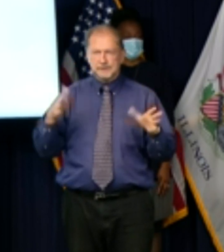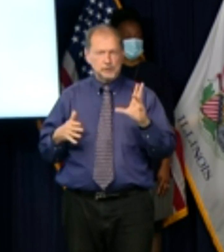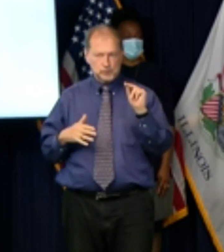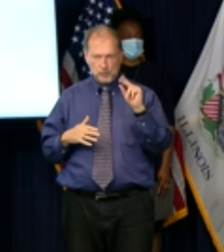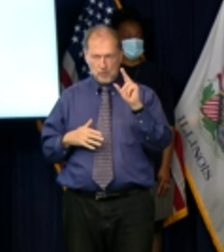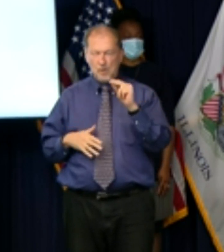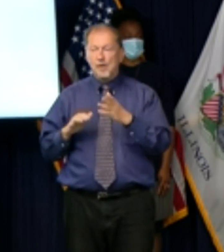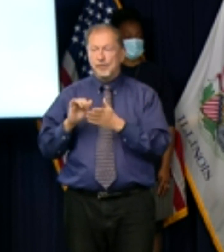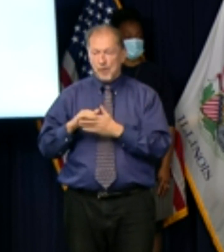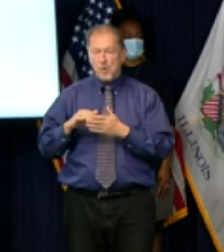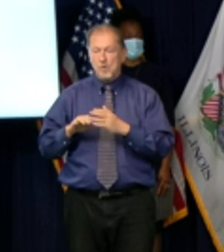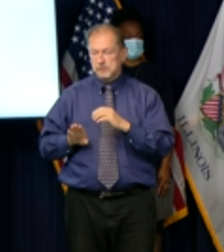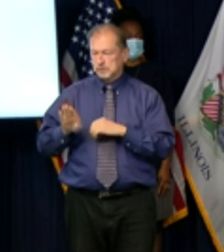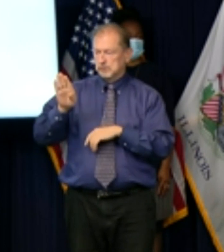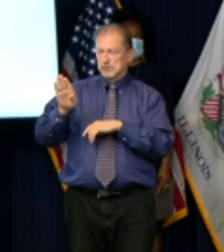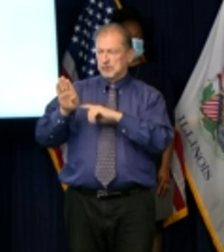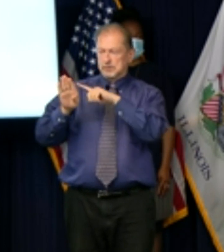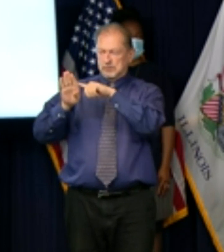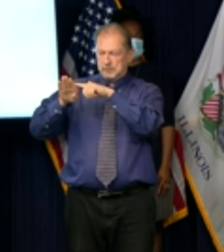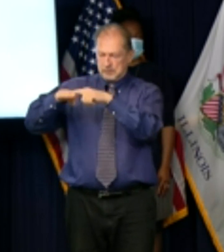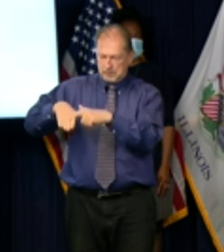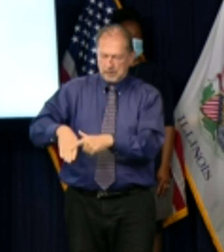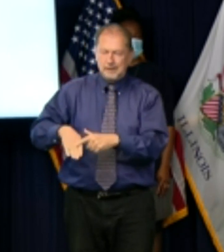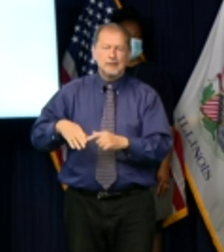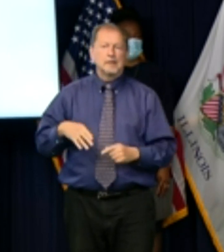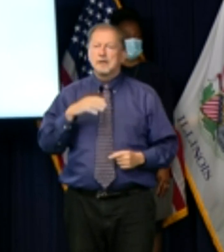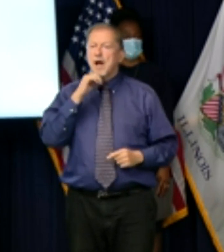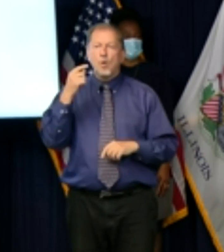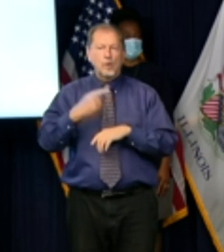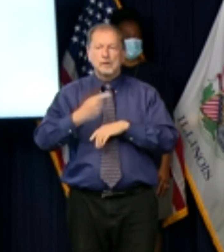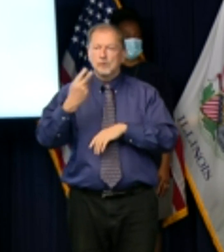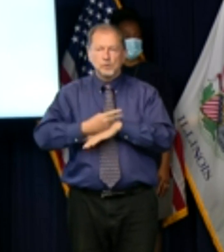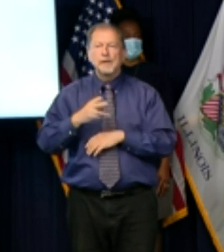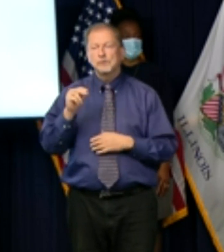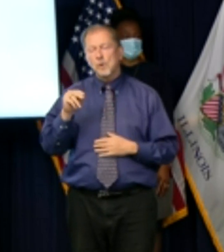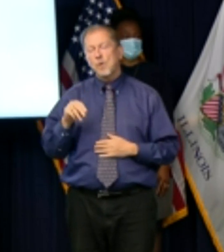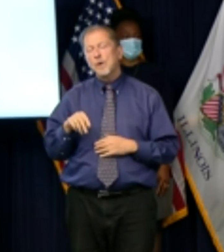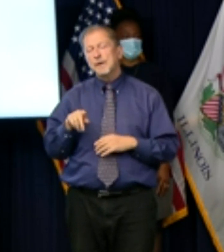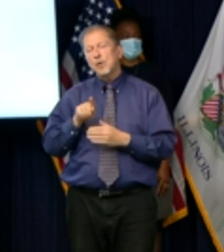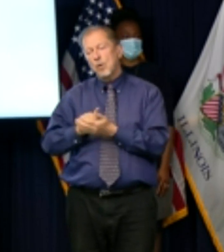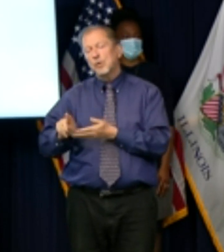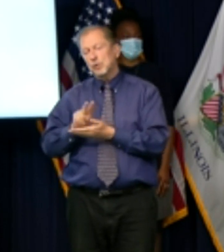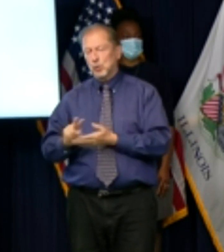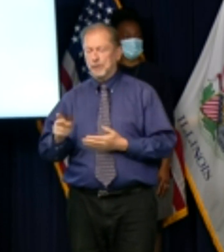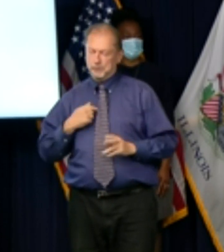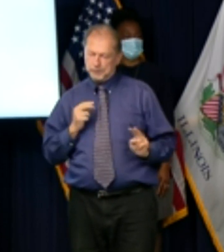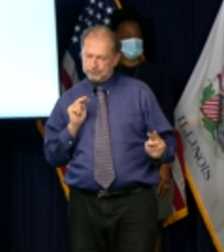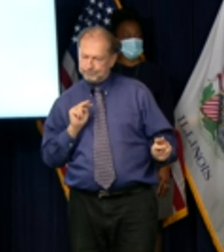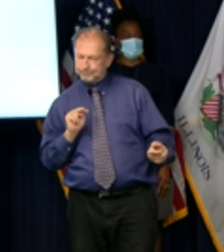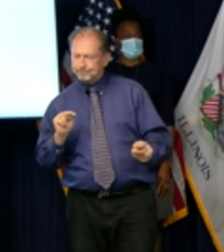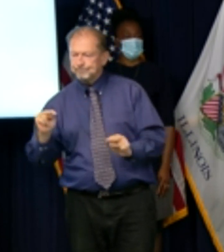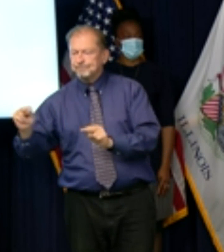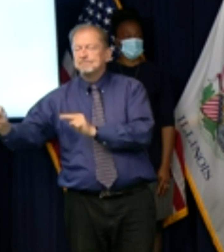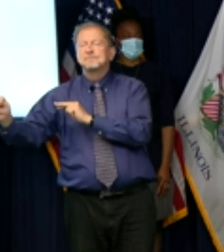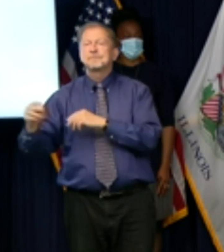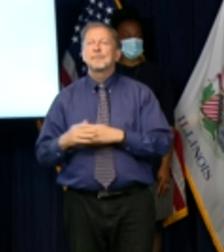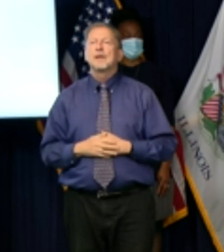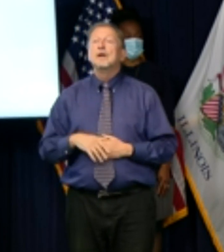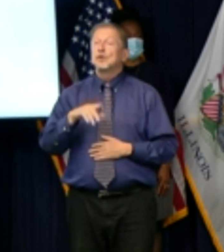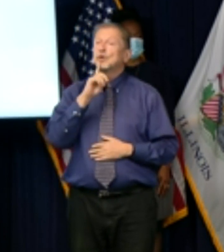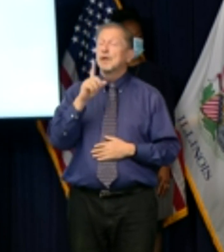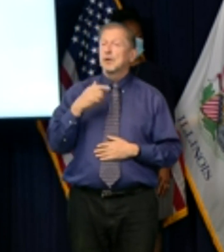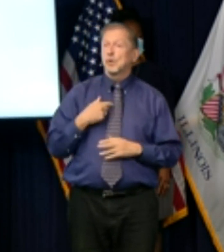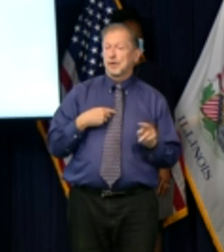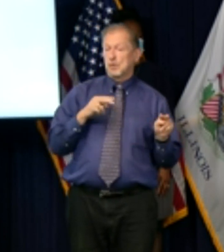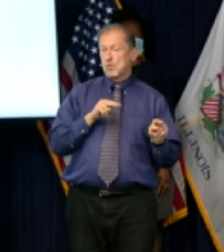these numbers don't come down in one day or two days after you put mitigations in place so we want to watch those mitigations over at least at